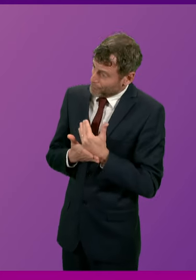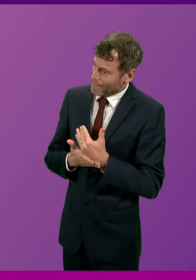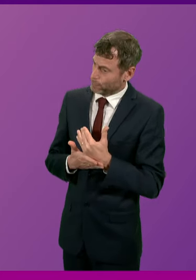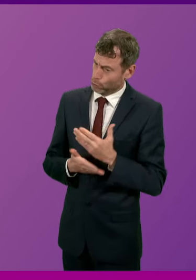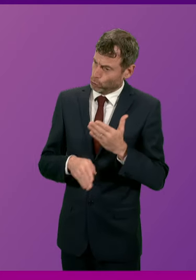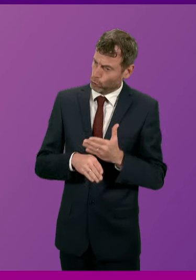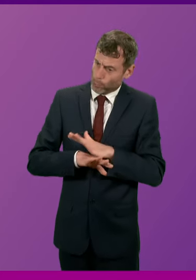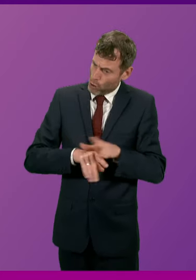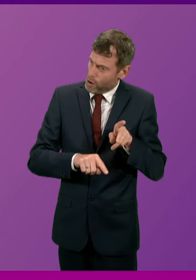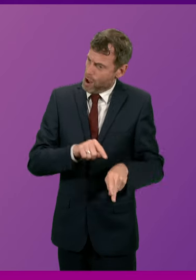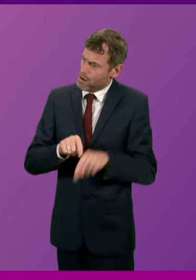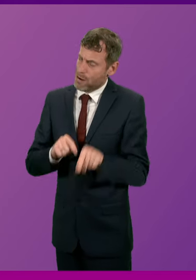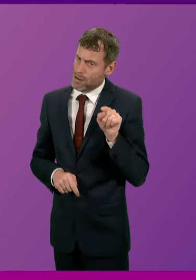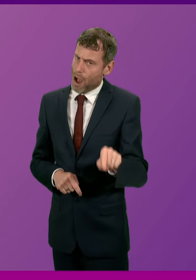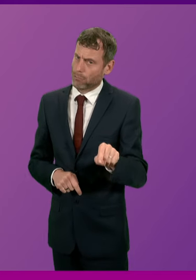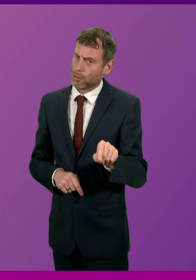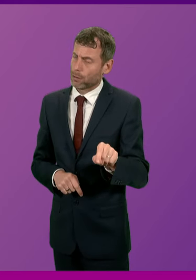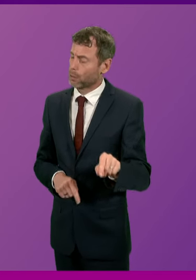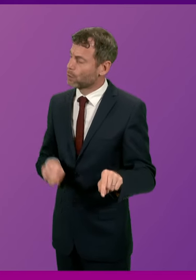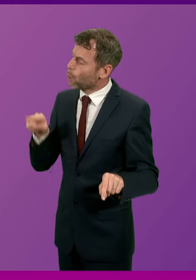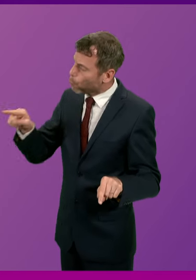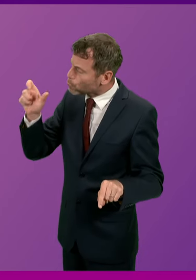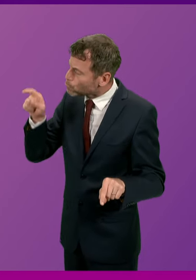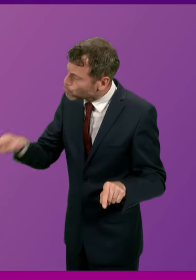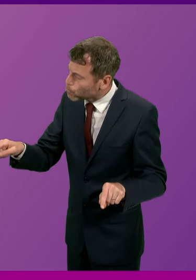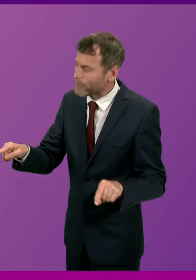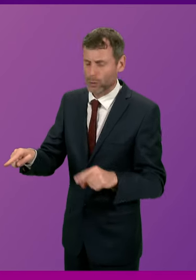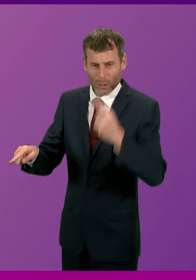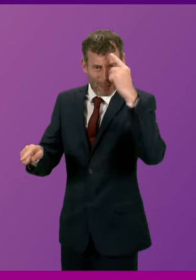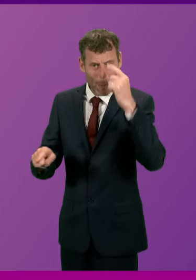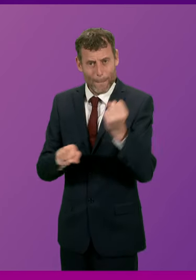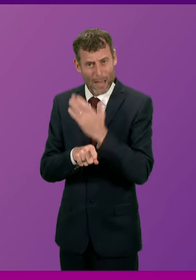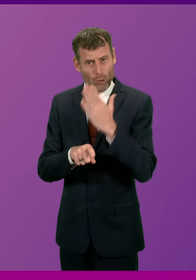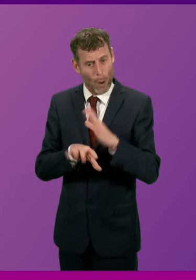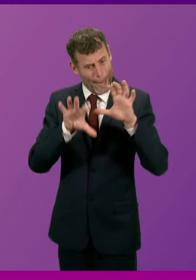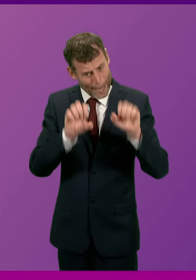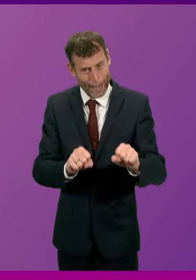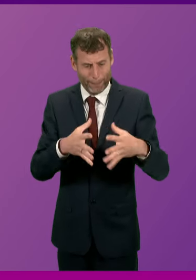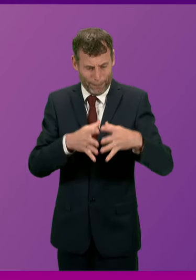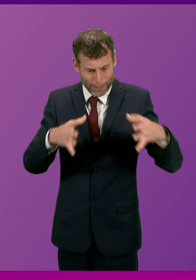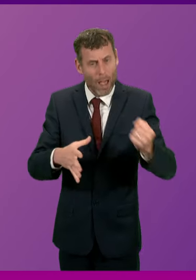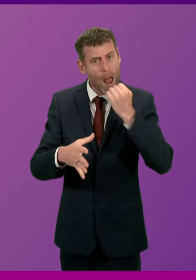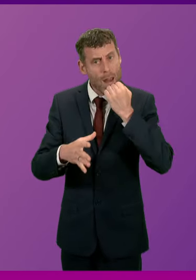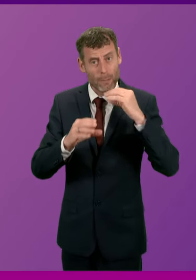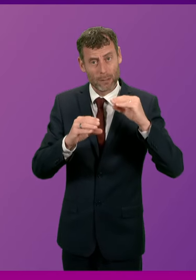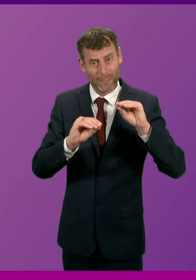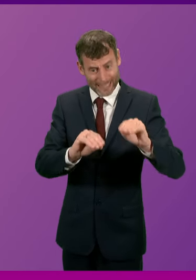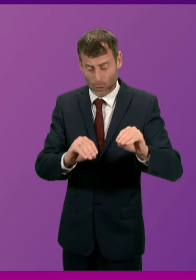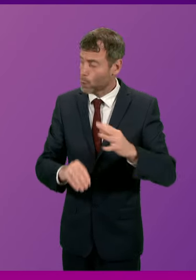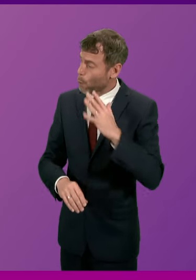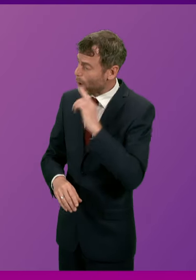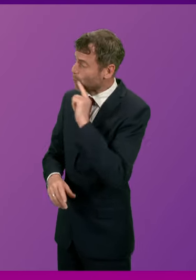I ask the First Minister, what exactly is his government doing to deliver the will of this Parliament and when will the jobs be saved?